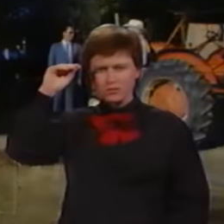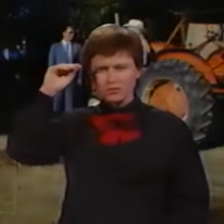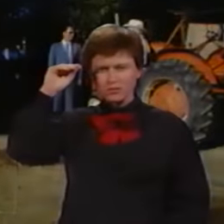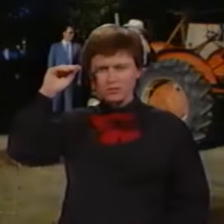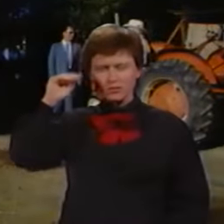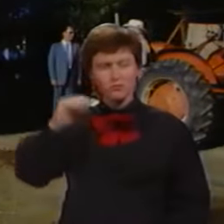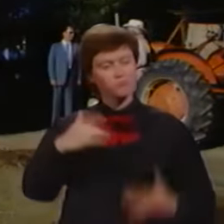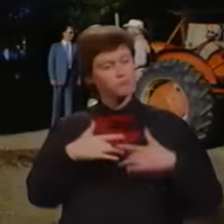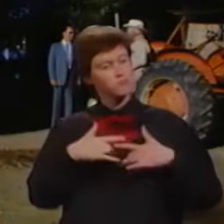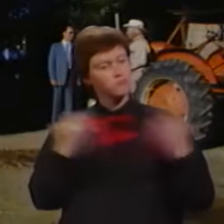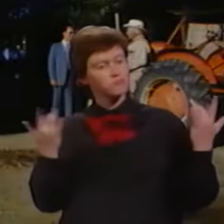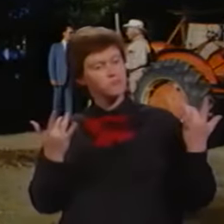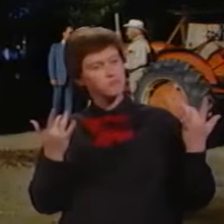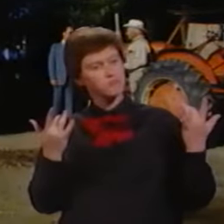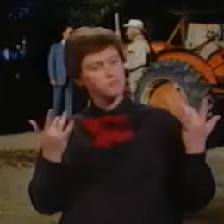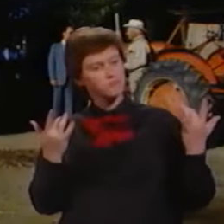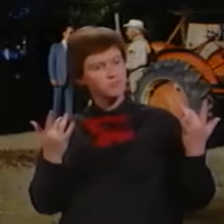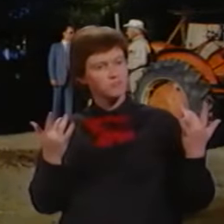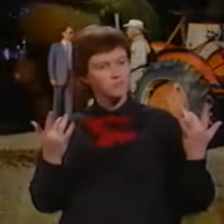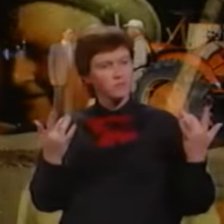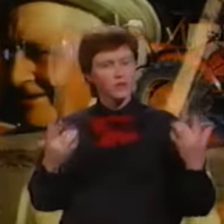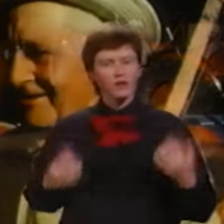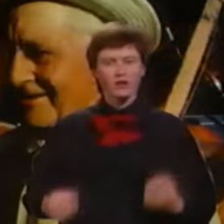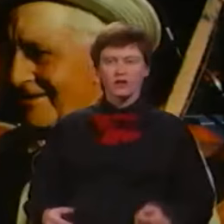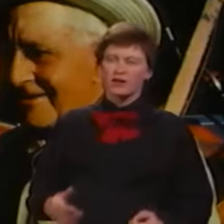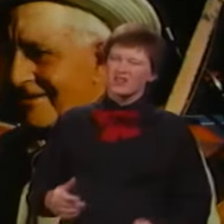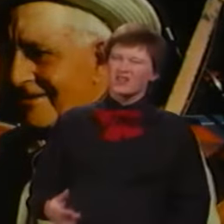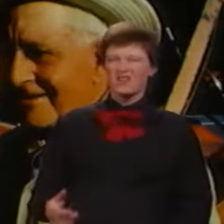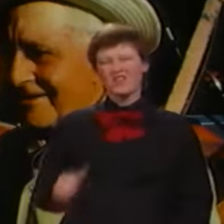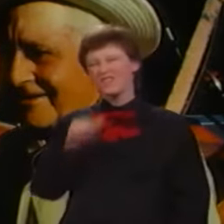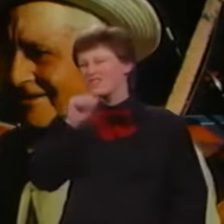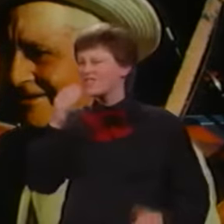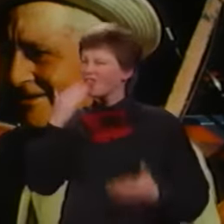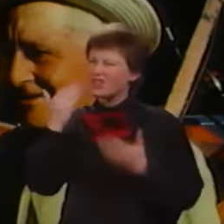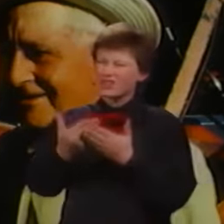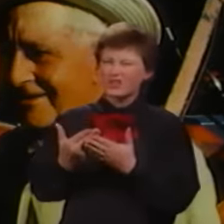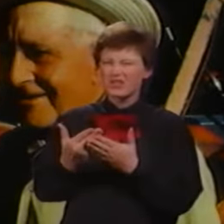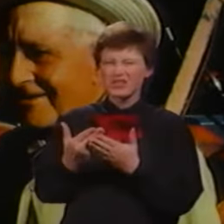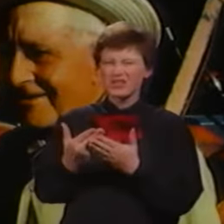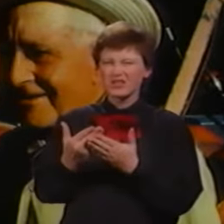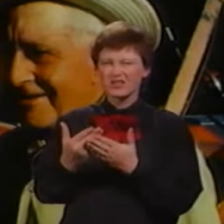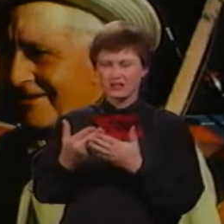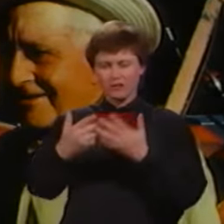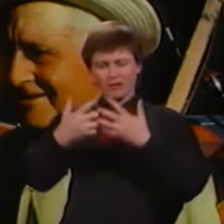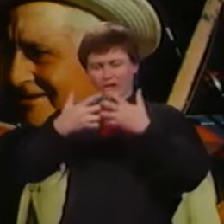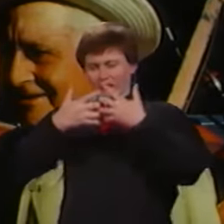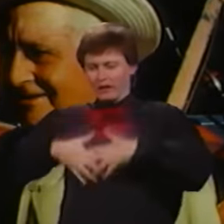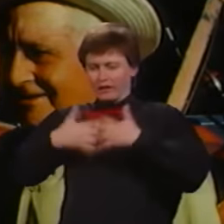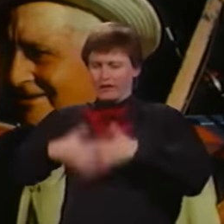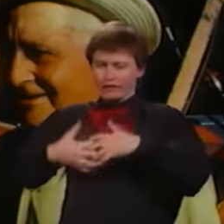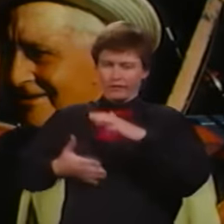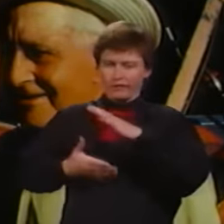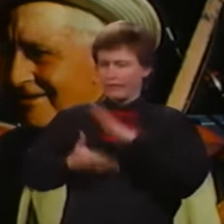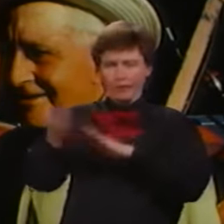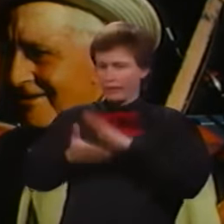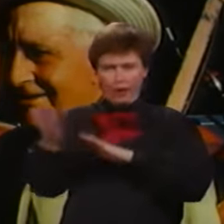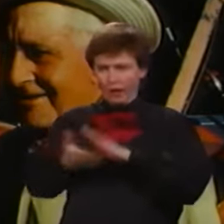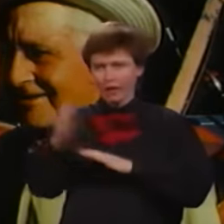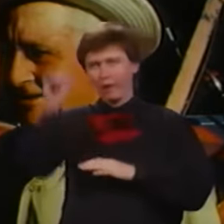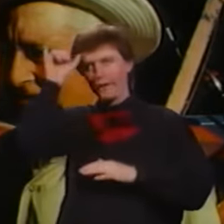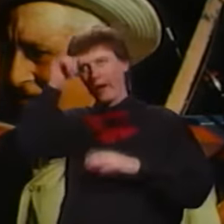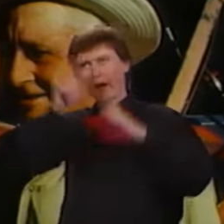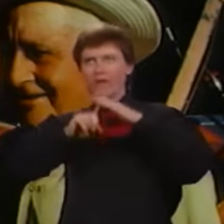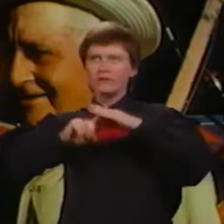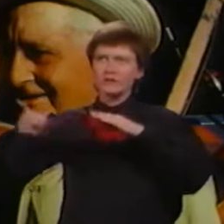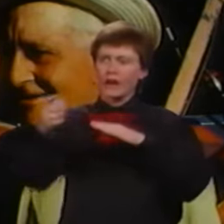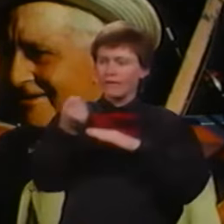How are things going, Mr. Peters? Well, not so good. My tractor won't run, and my cow got out of the yard a